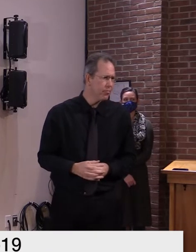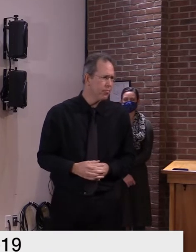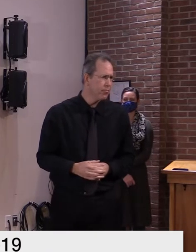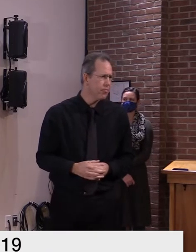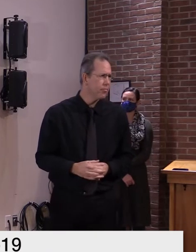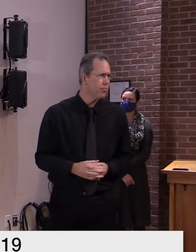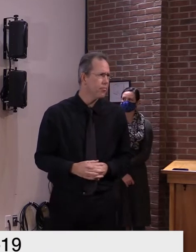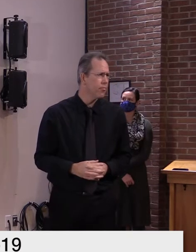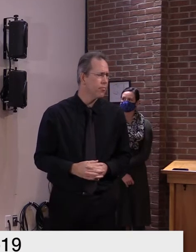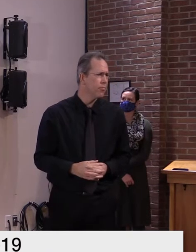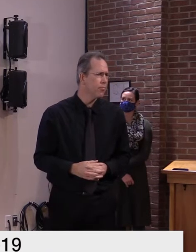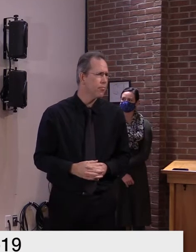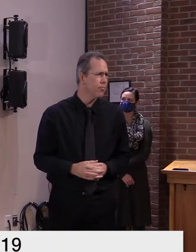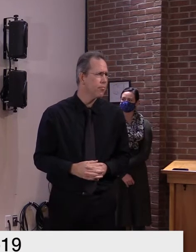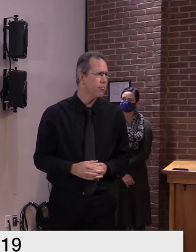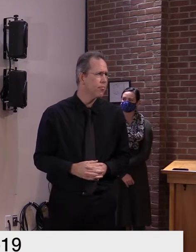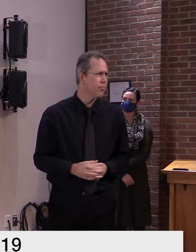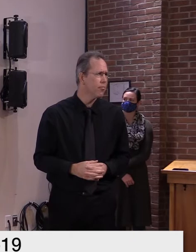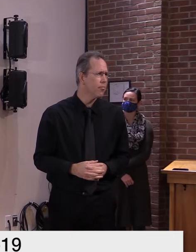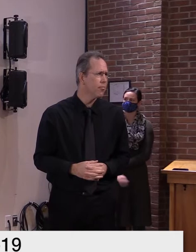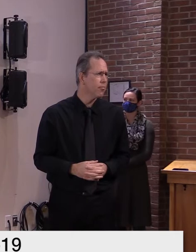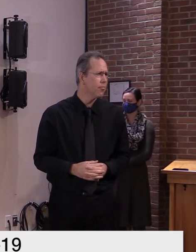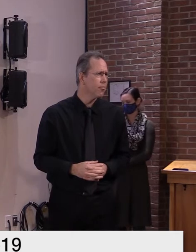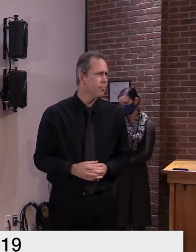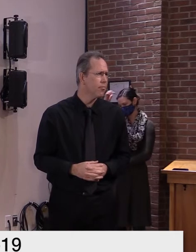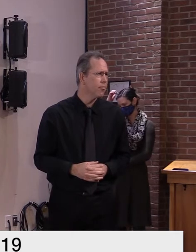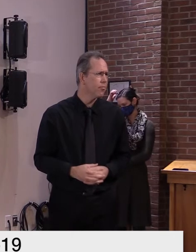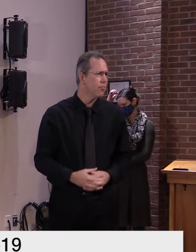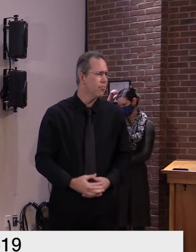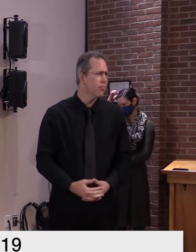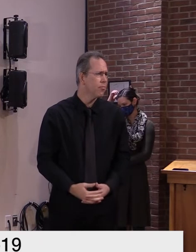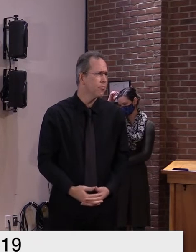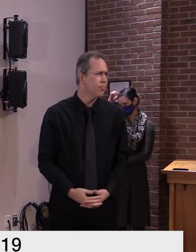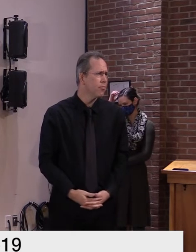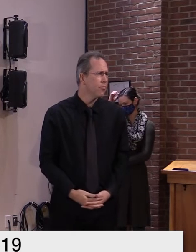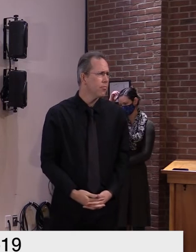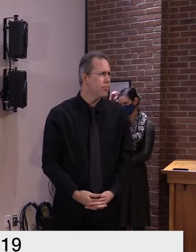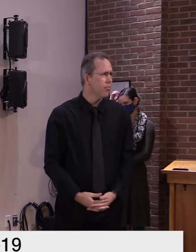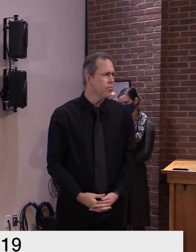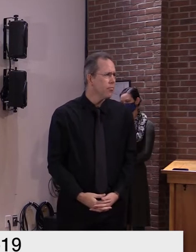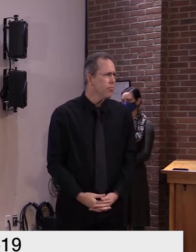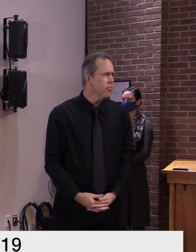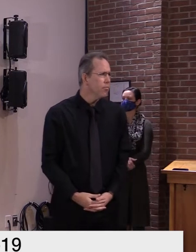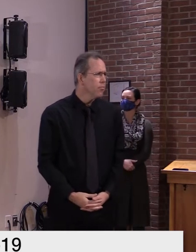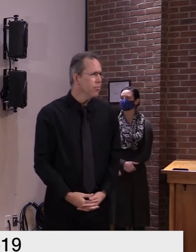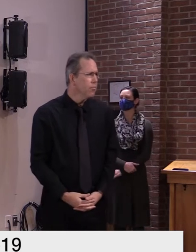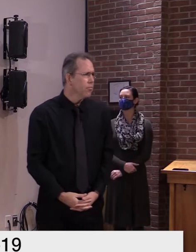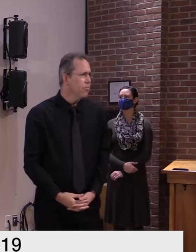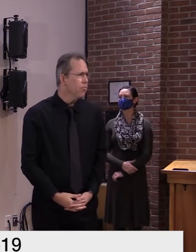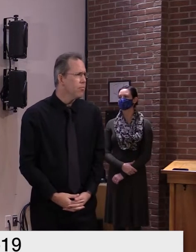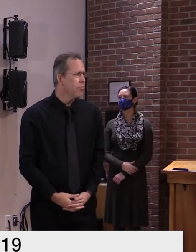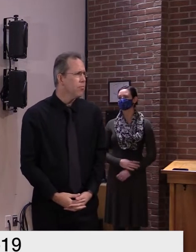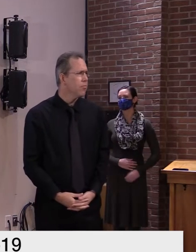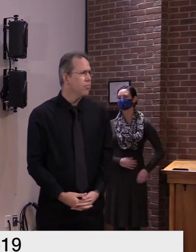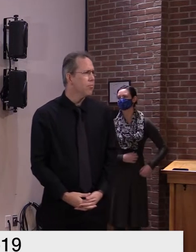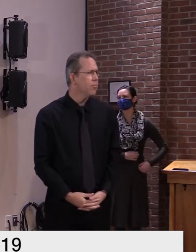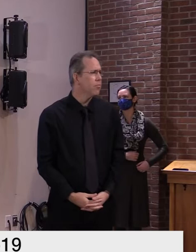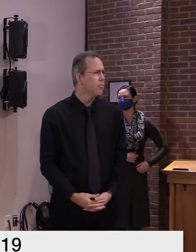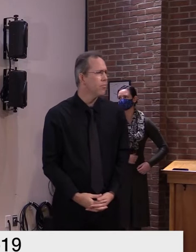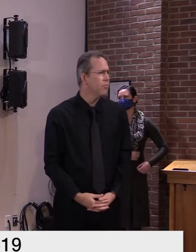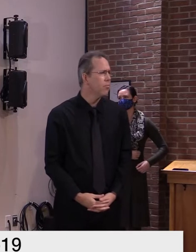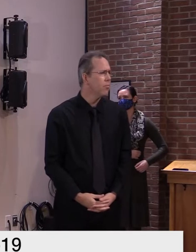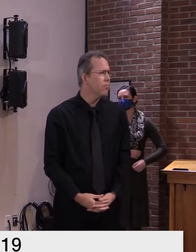seasonal vaccines that says the flu vaccination and even the shingles vaccination um do you have any data on that